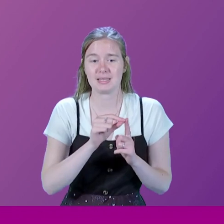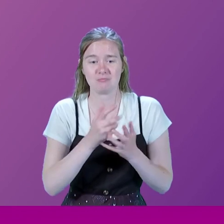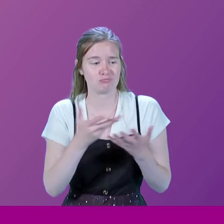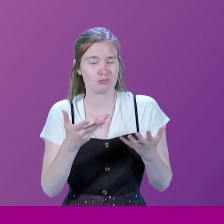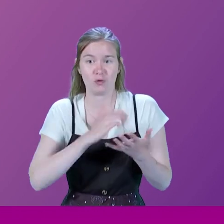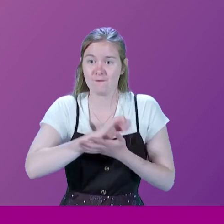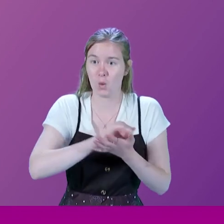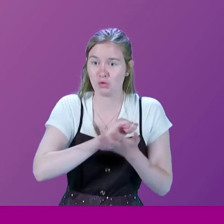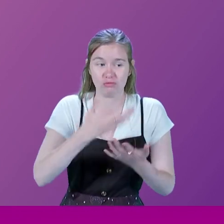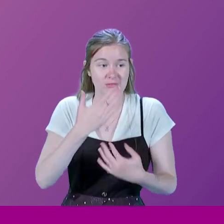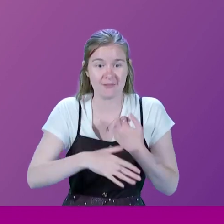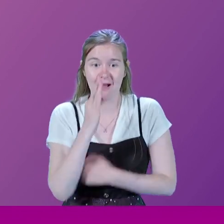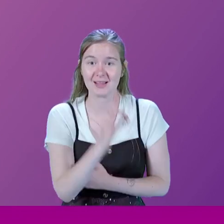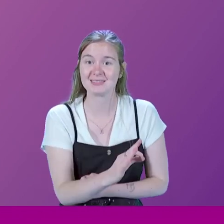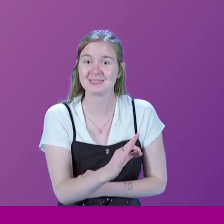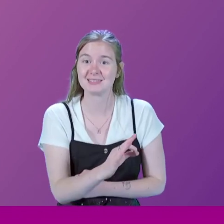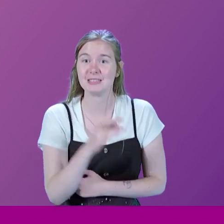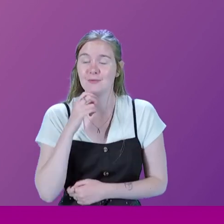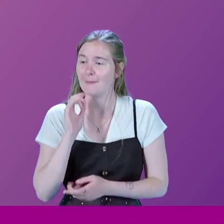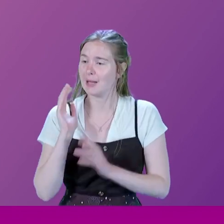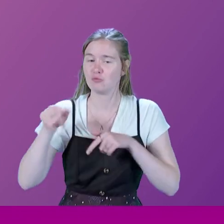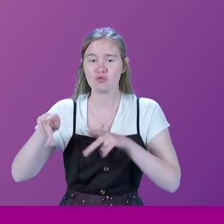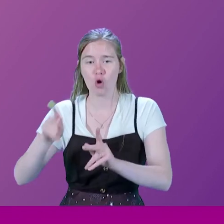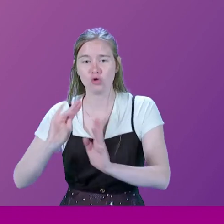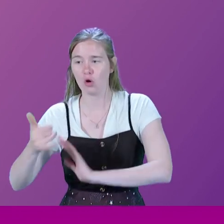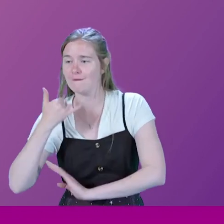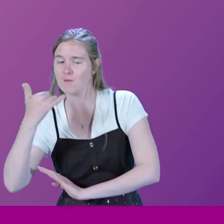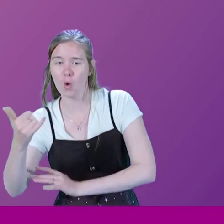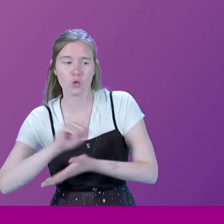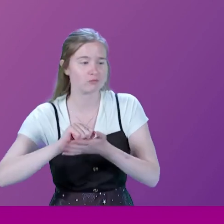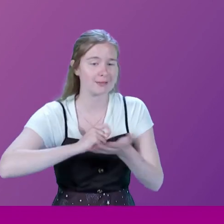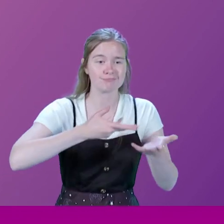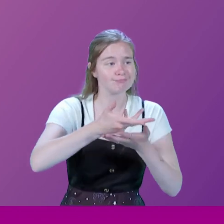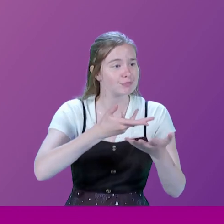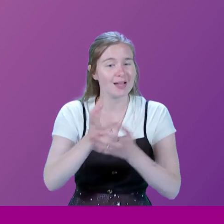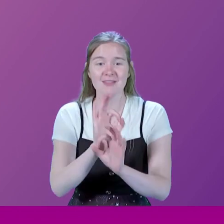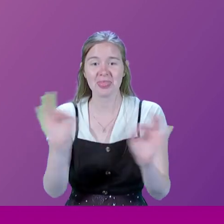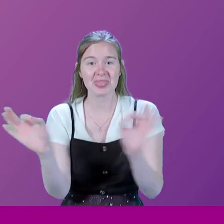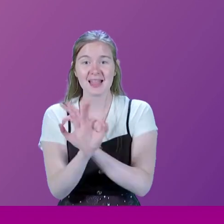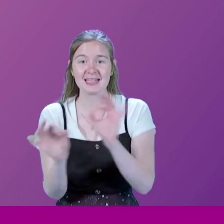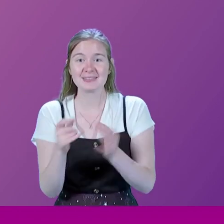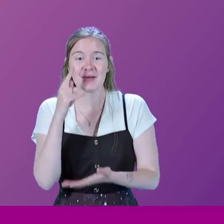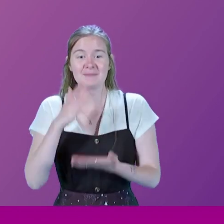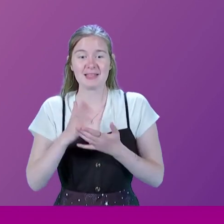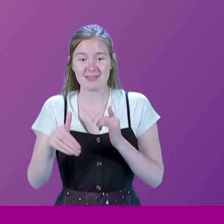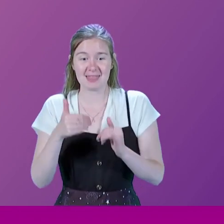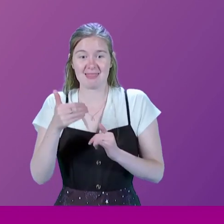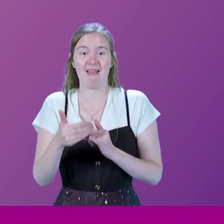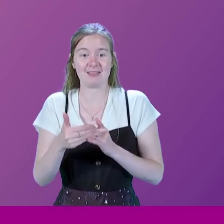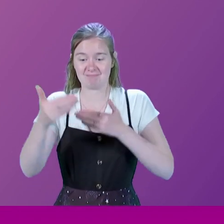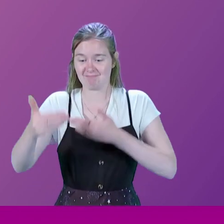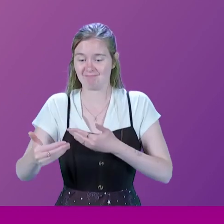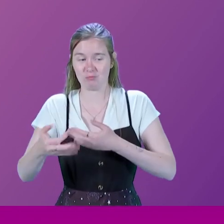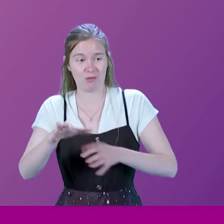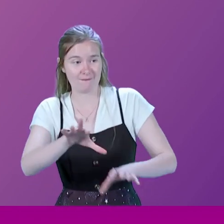to vote for you. You haven't passed them in the corridor or picked up the phone or written them a note. And I believe that even at this late stage, if you were to